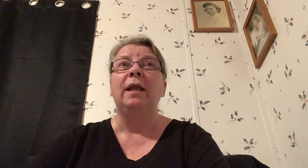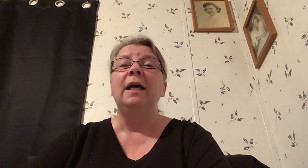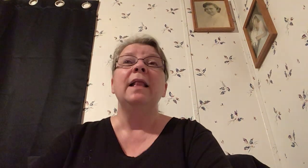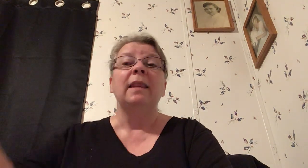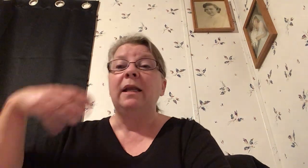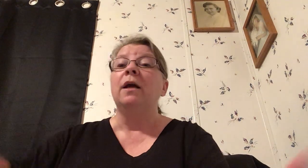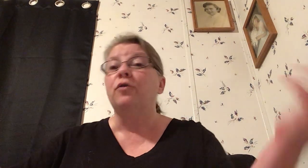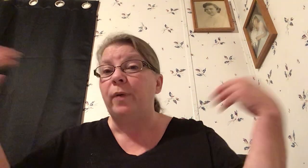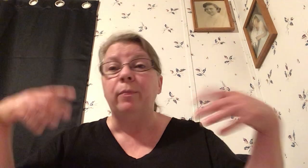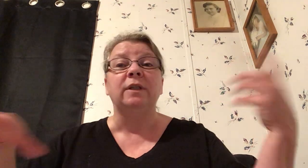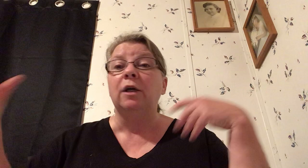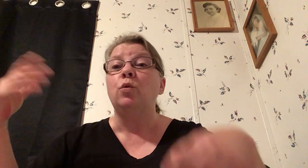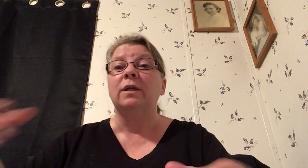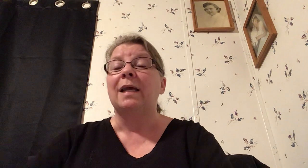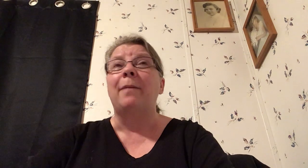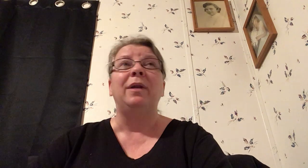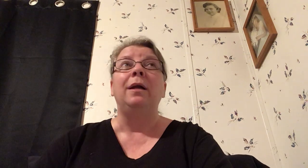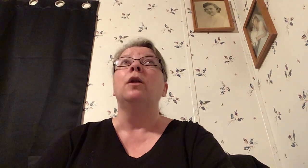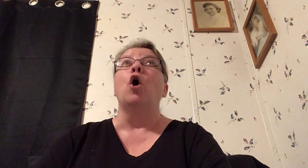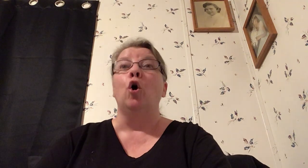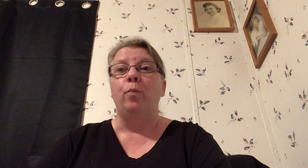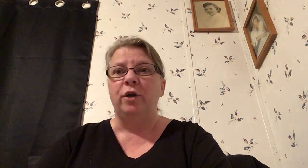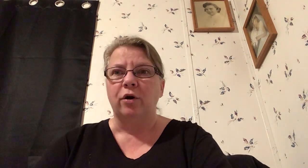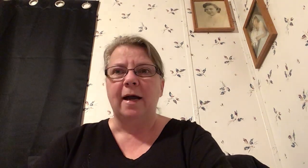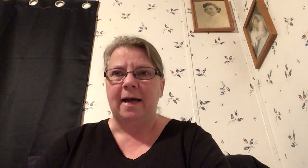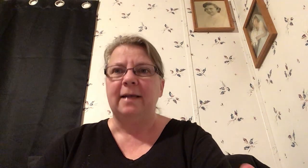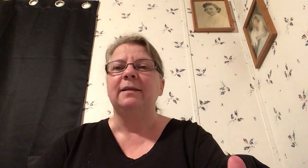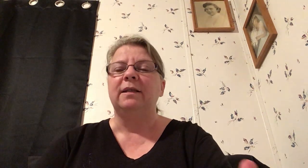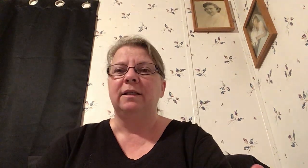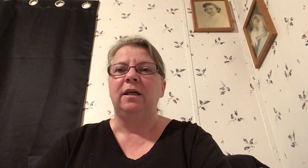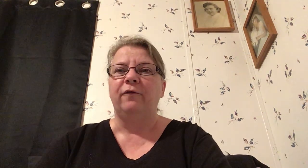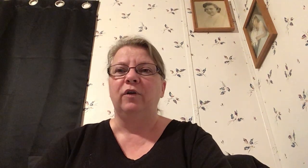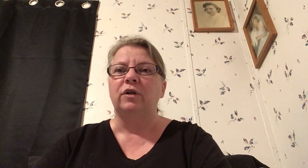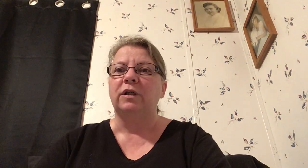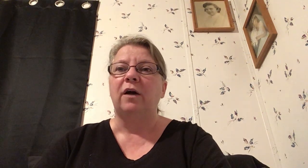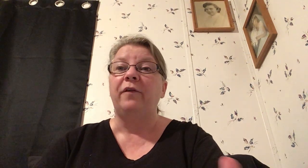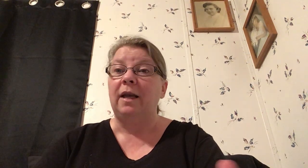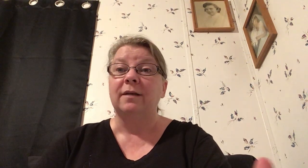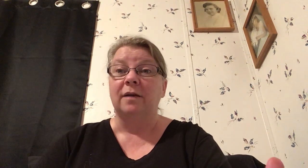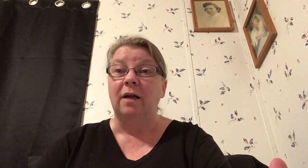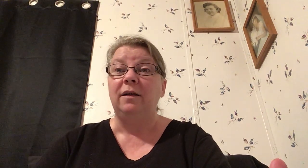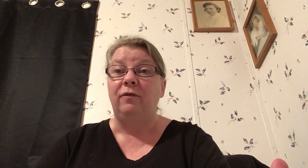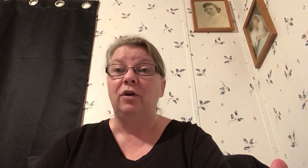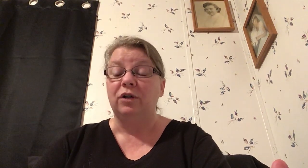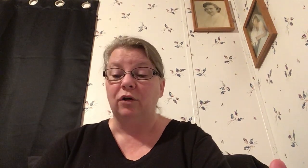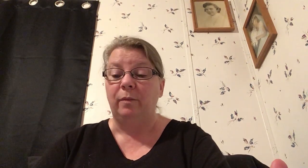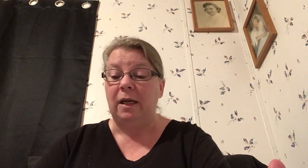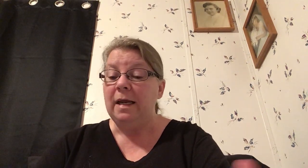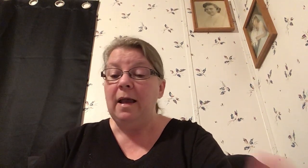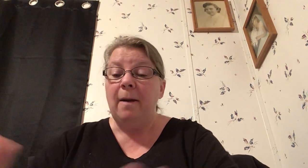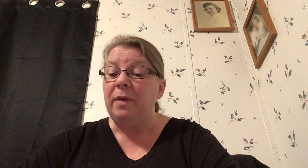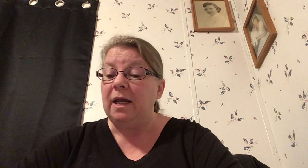letting other tell you what's happening and open your eyes and see it for yourself and ask God to give you discernment because